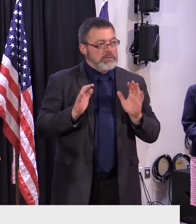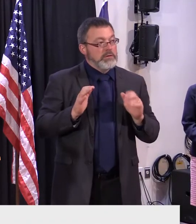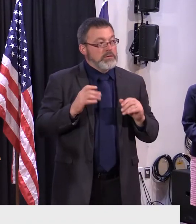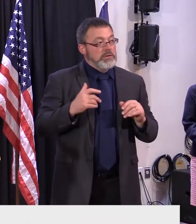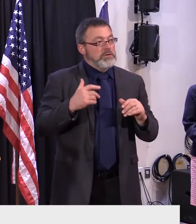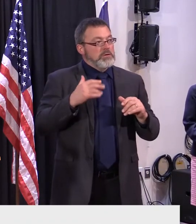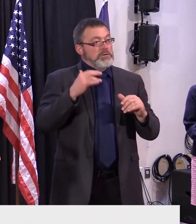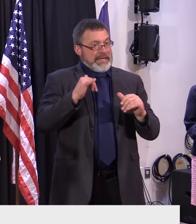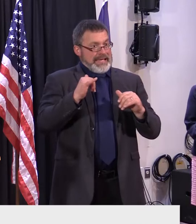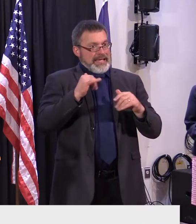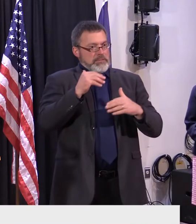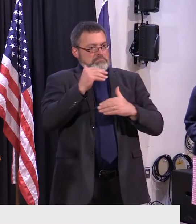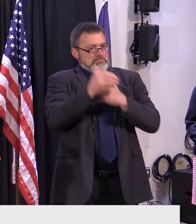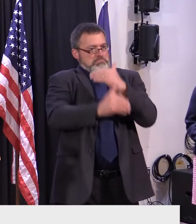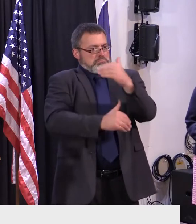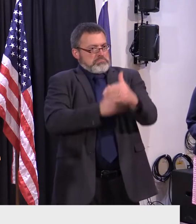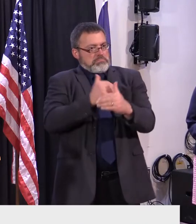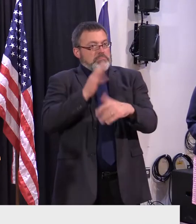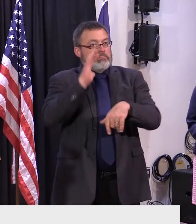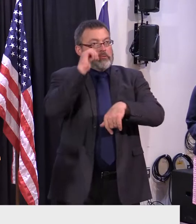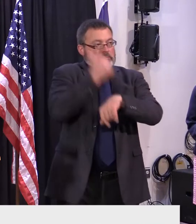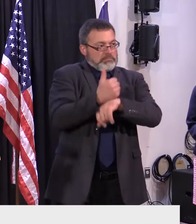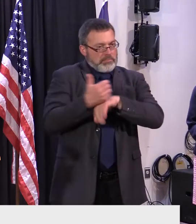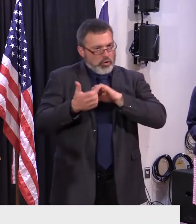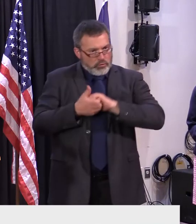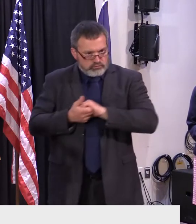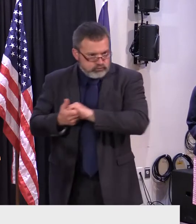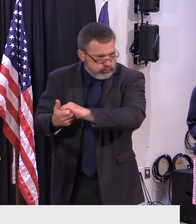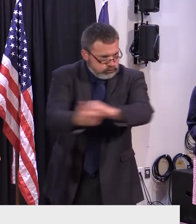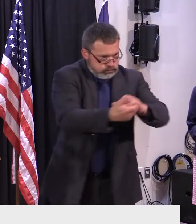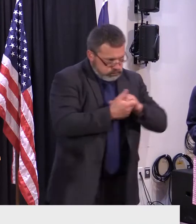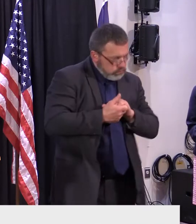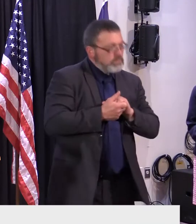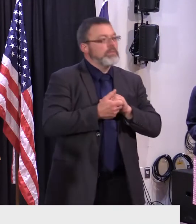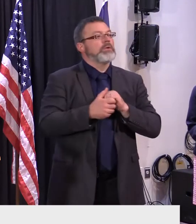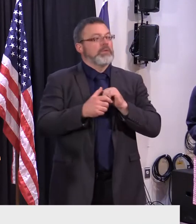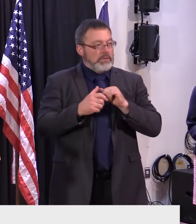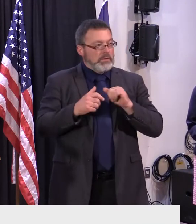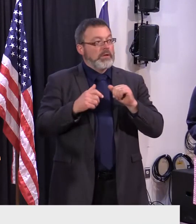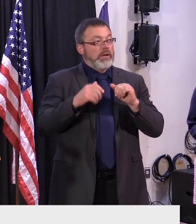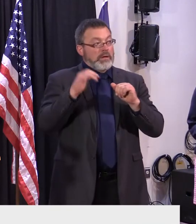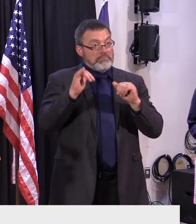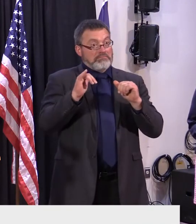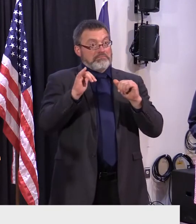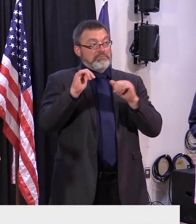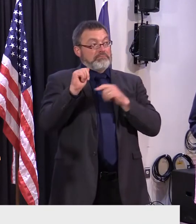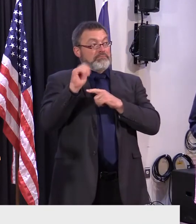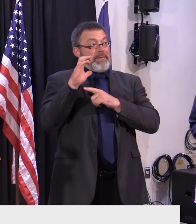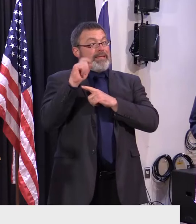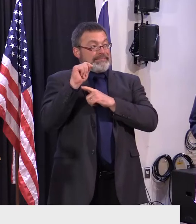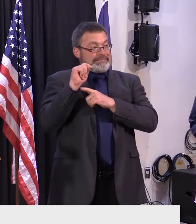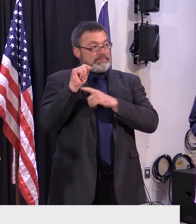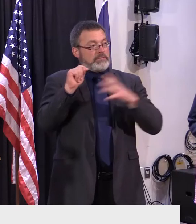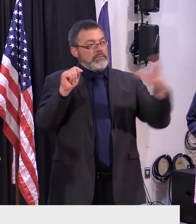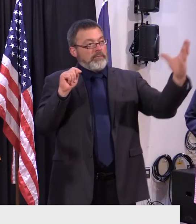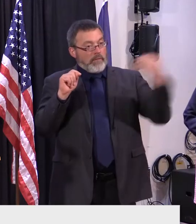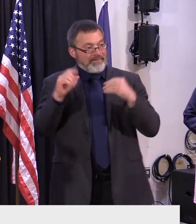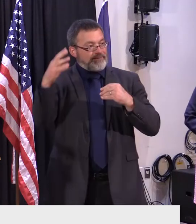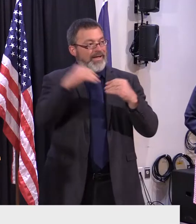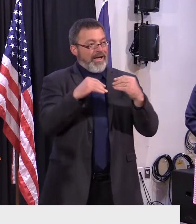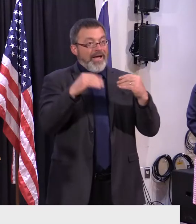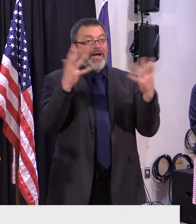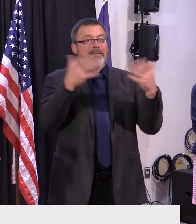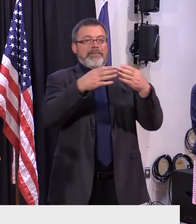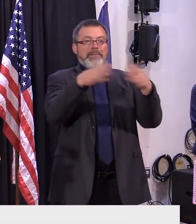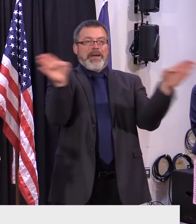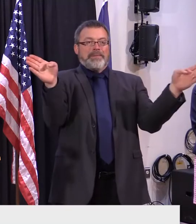collaborating with the care board to carry out the purpose of the Act, including further stakeholder engagement and broad public engagement. I wasn't